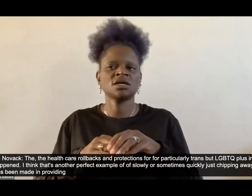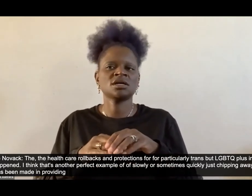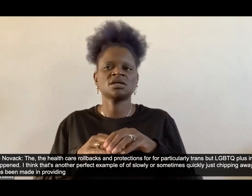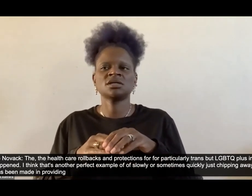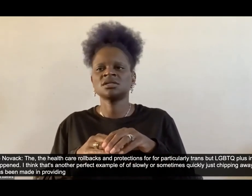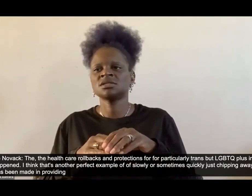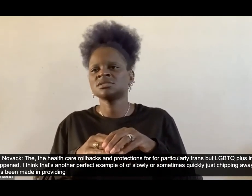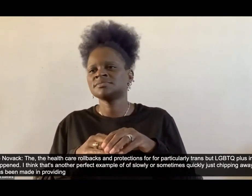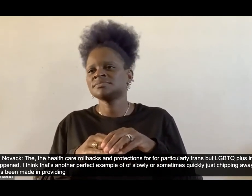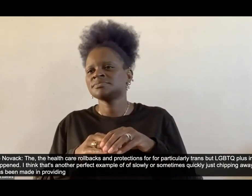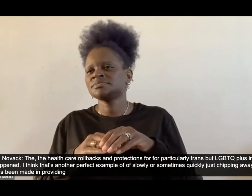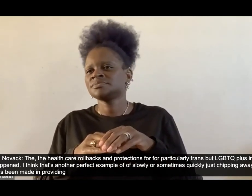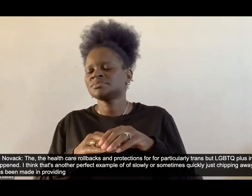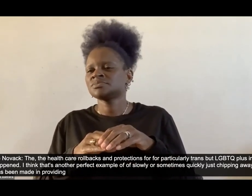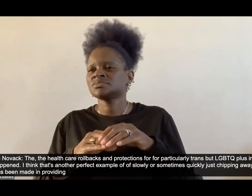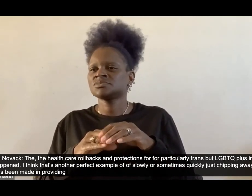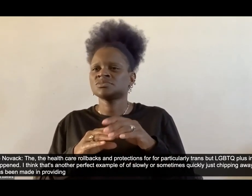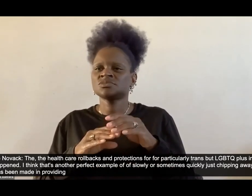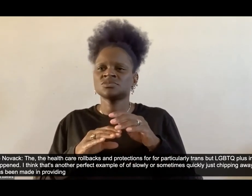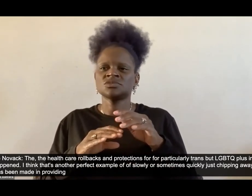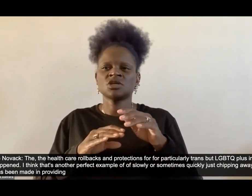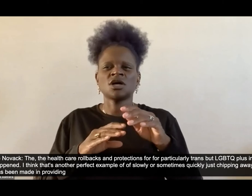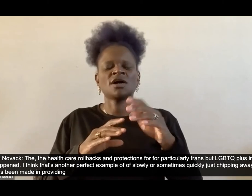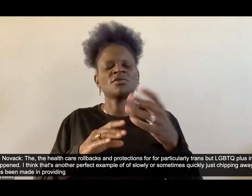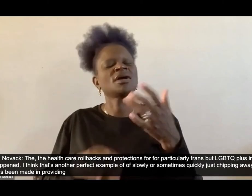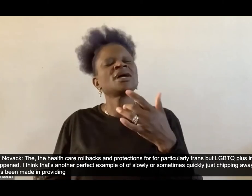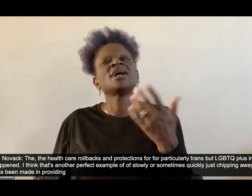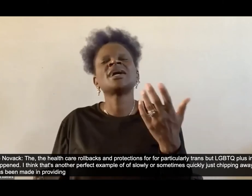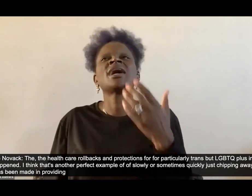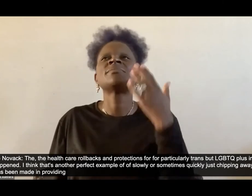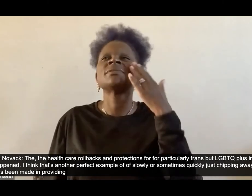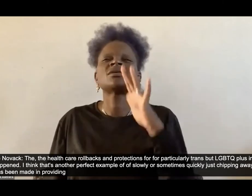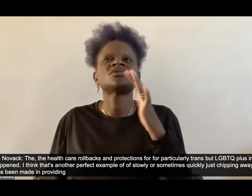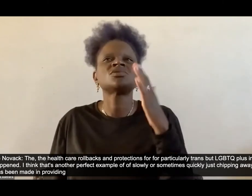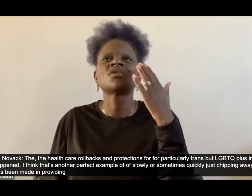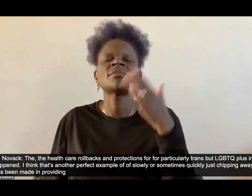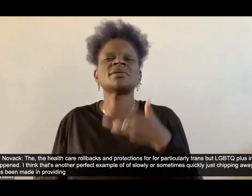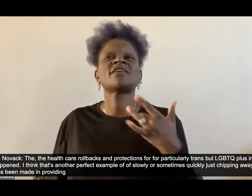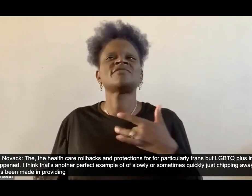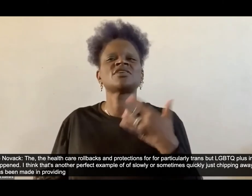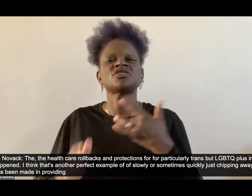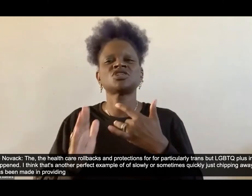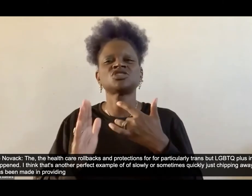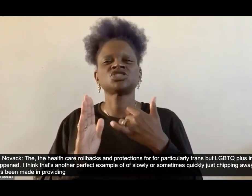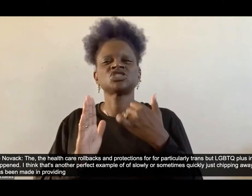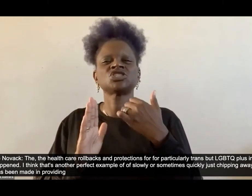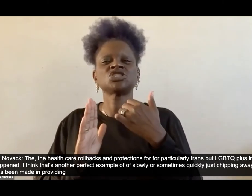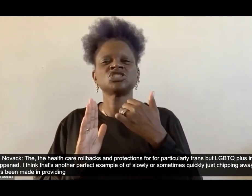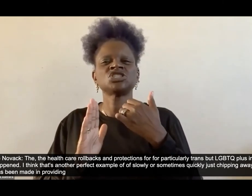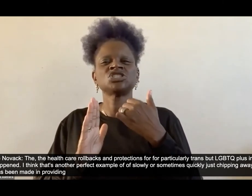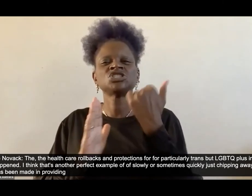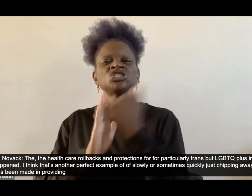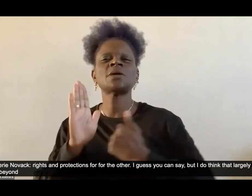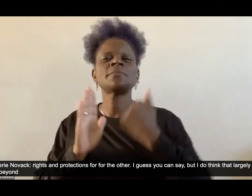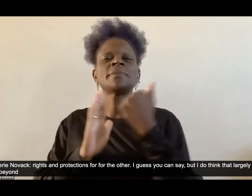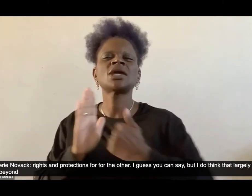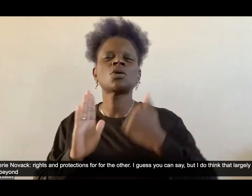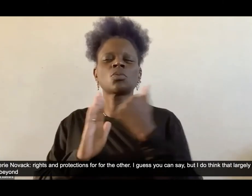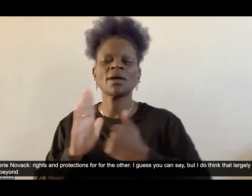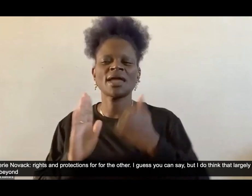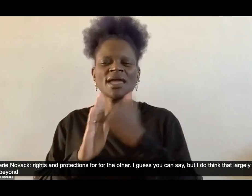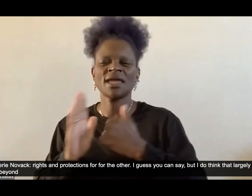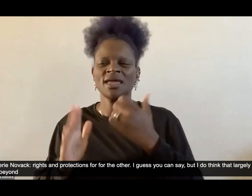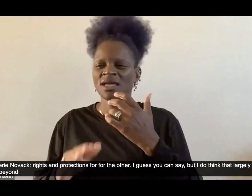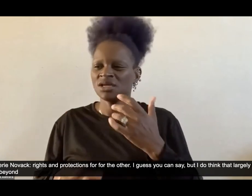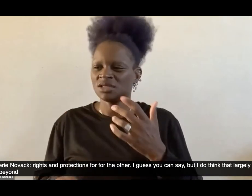sometimes quickly just chipping away at any progress that has been made um in providing uh rights and